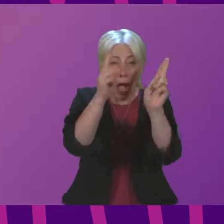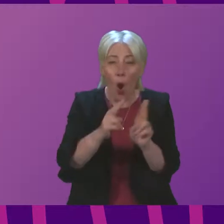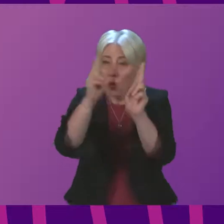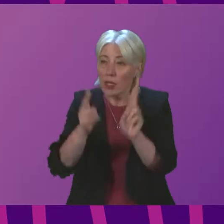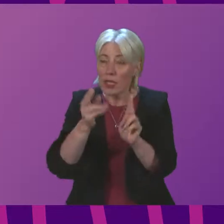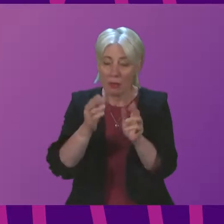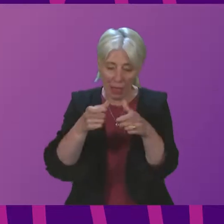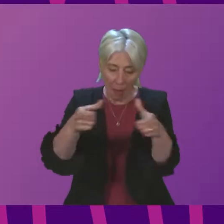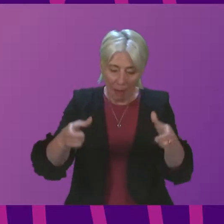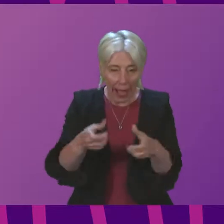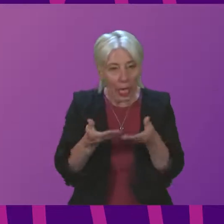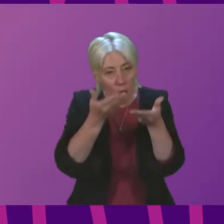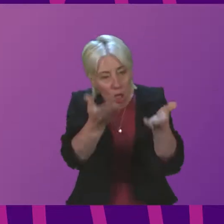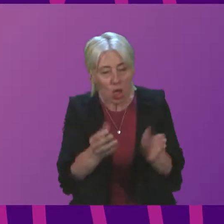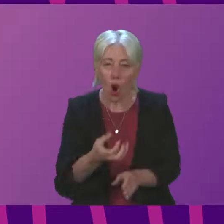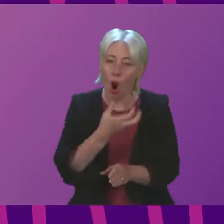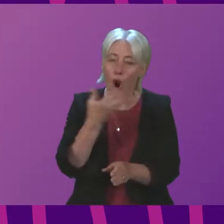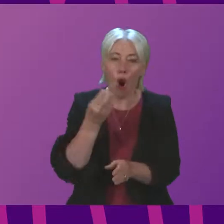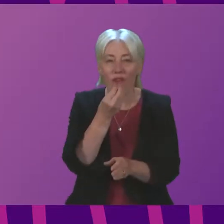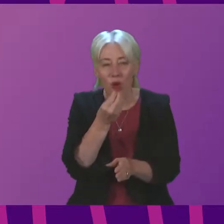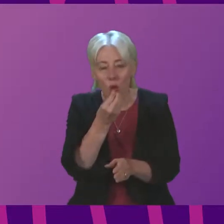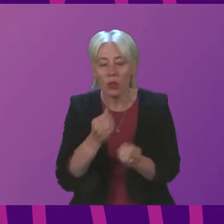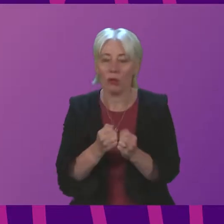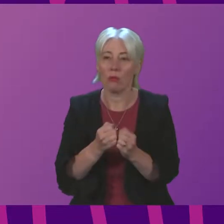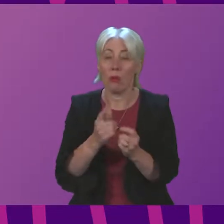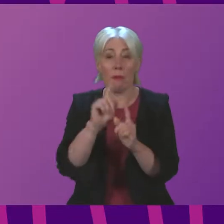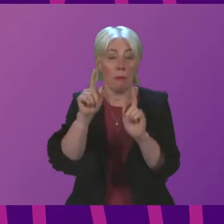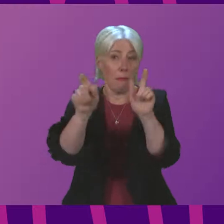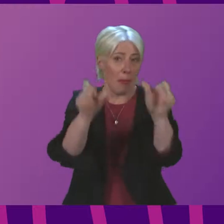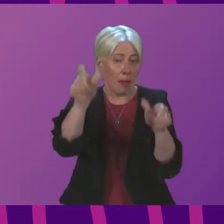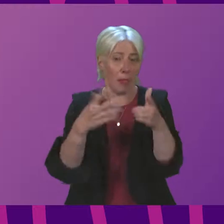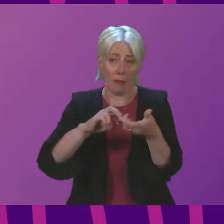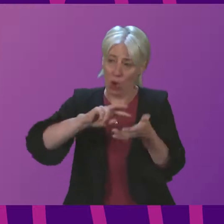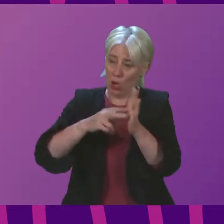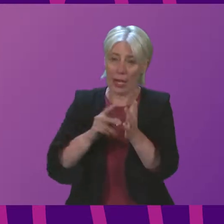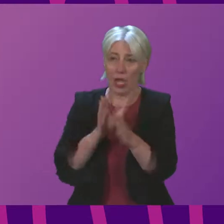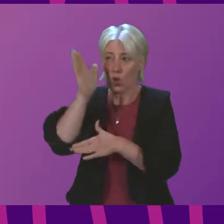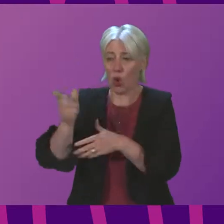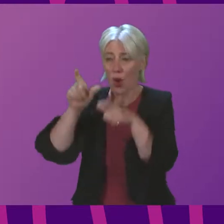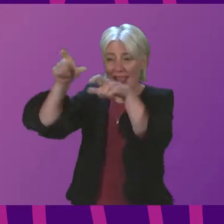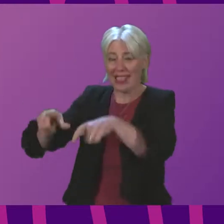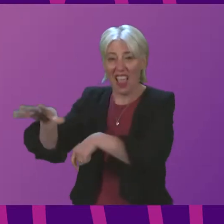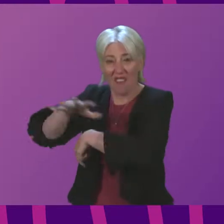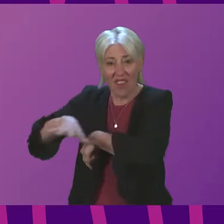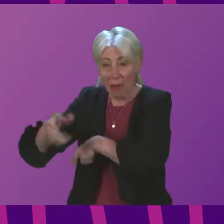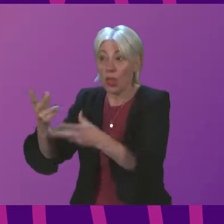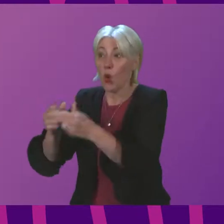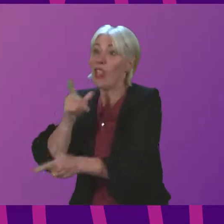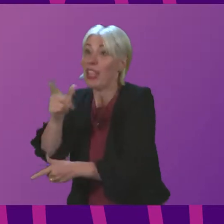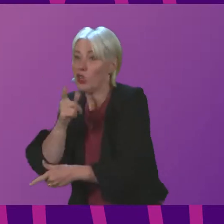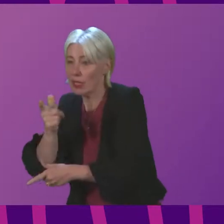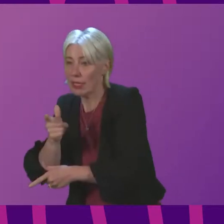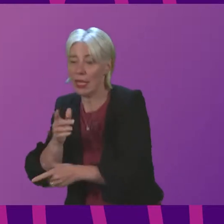packages. While many people are making arrangements to stay with friends and families who have power, those without power are being offered